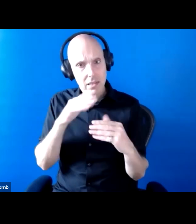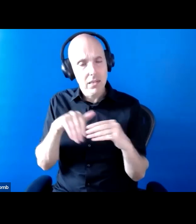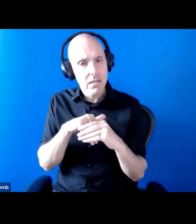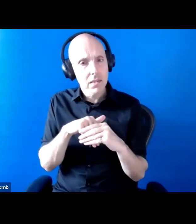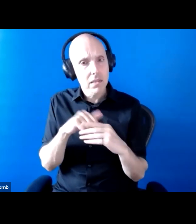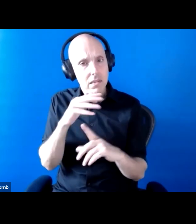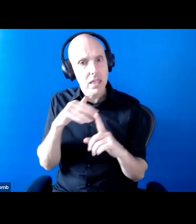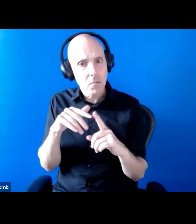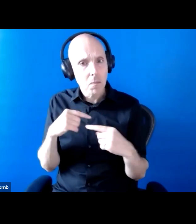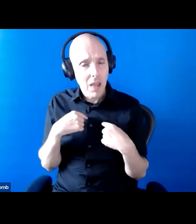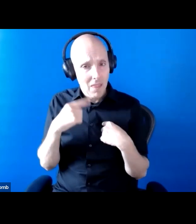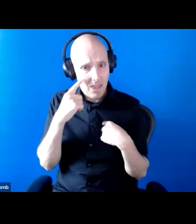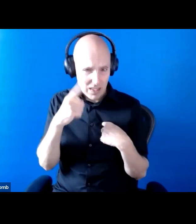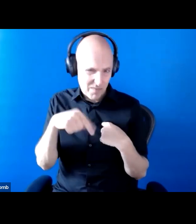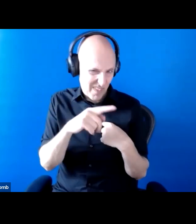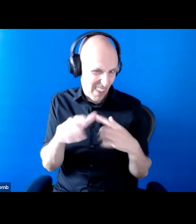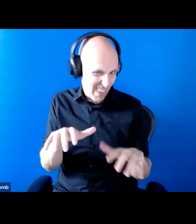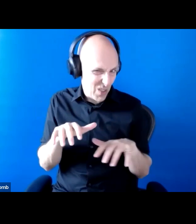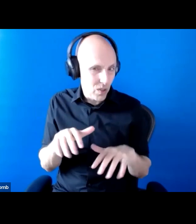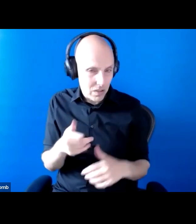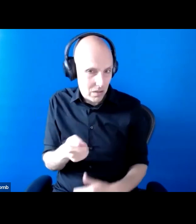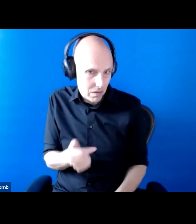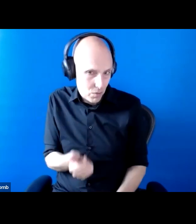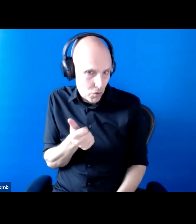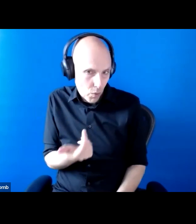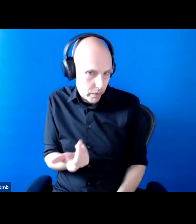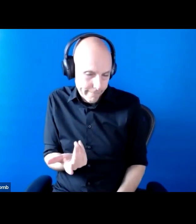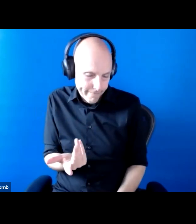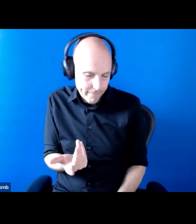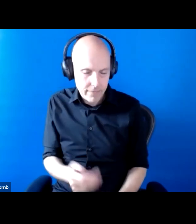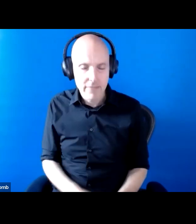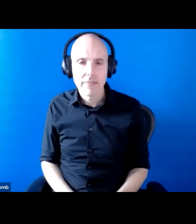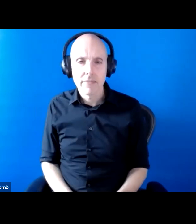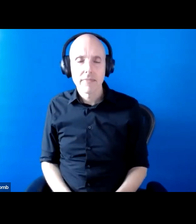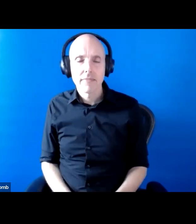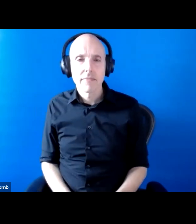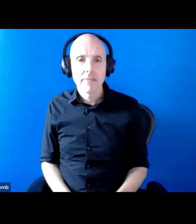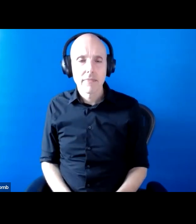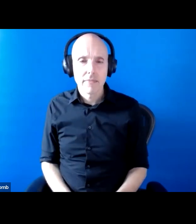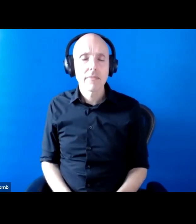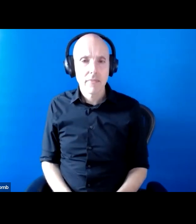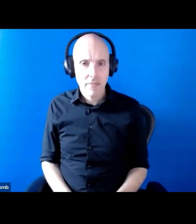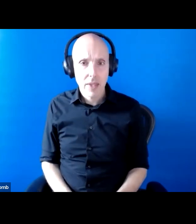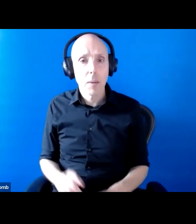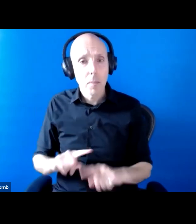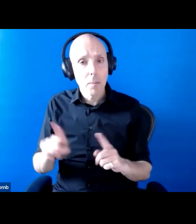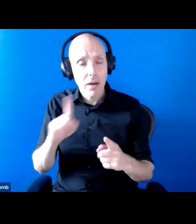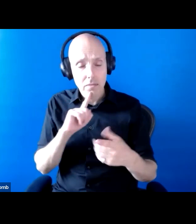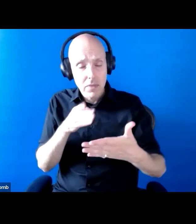this audience, I probably have to say more. But without taking down those barriers, we are not equal citizens.